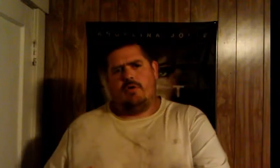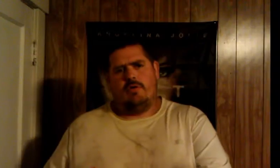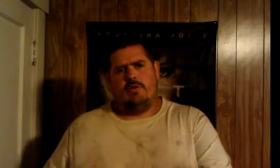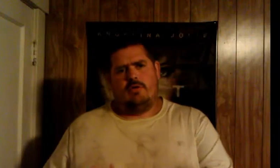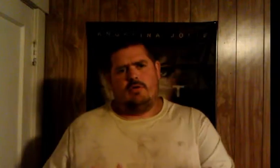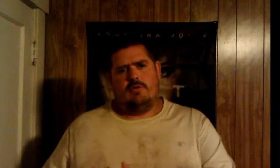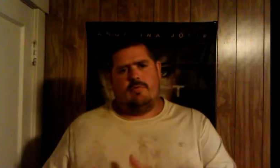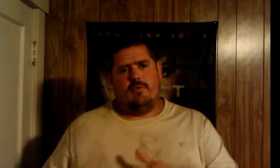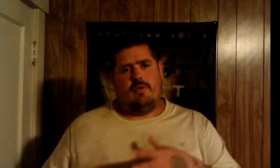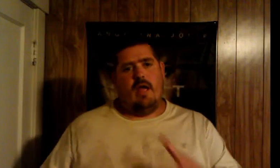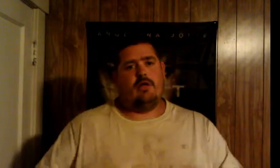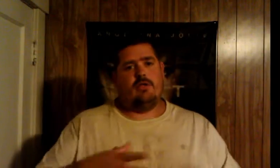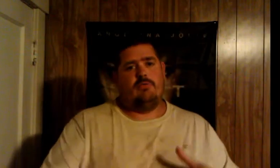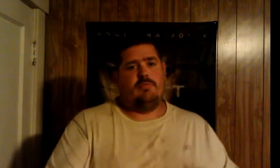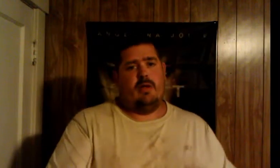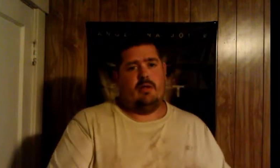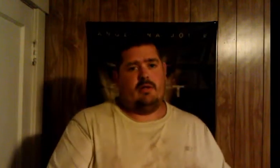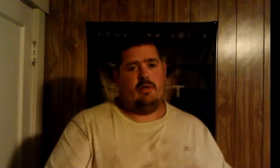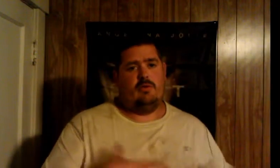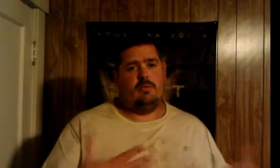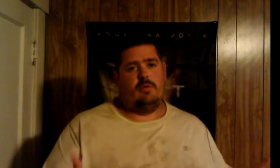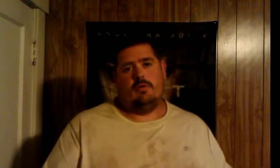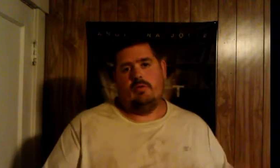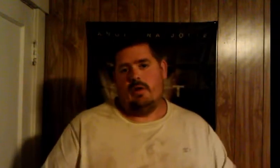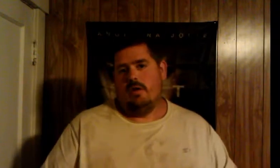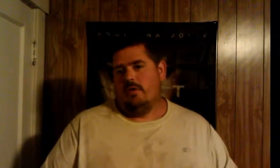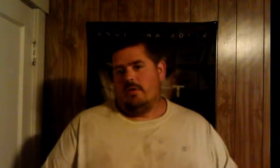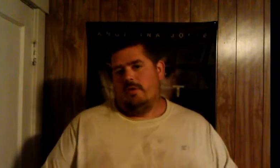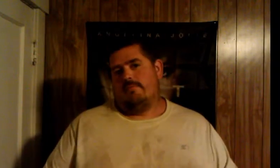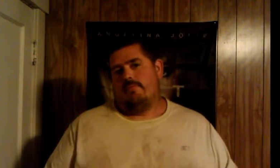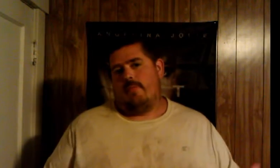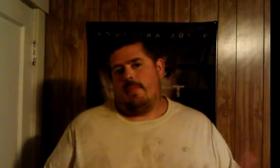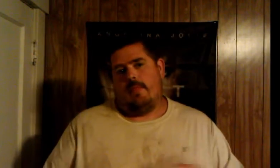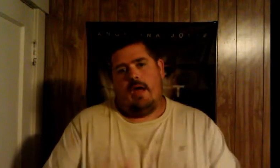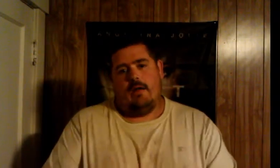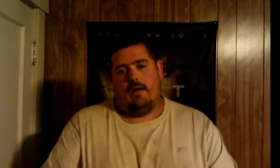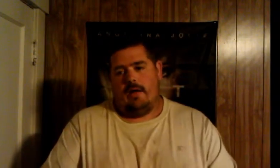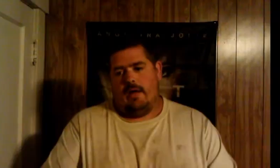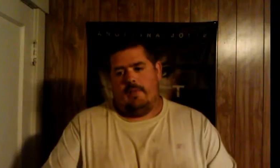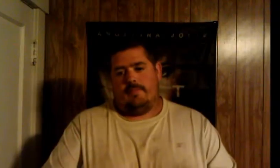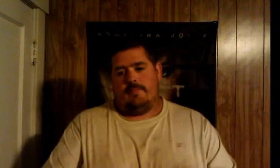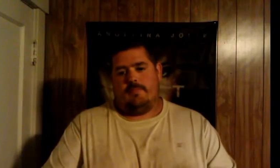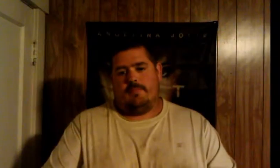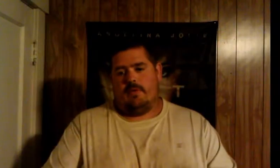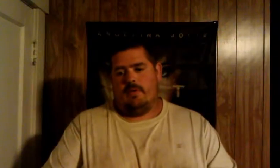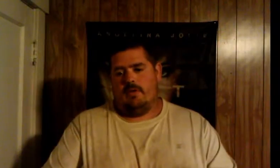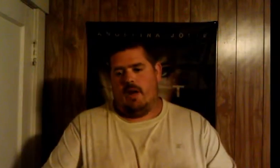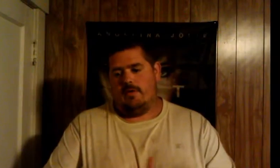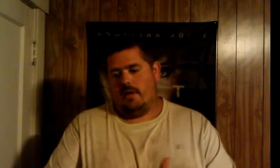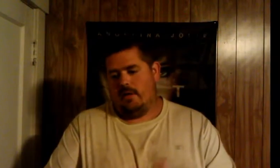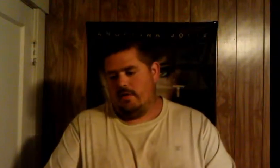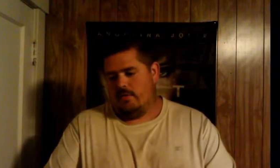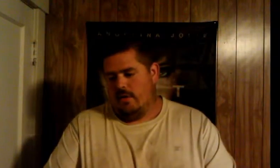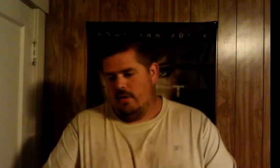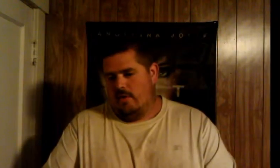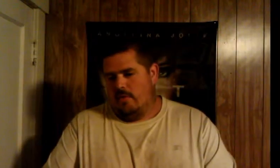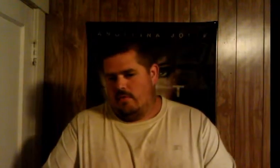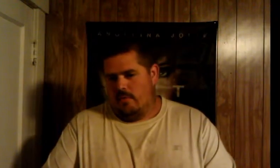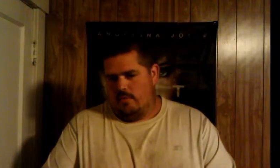to earn to to for you not to show respect like they do something like kind of like